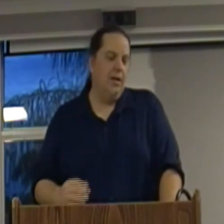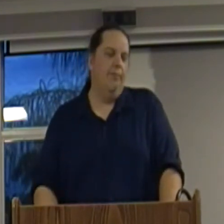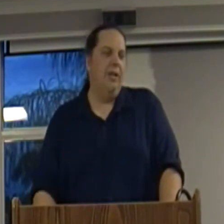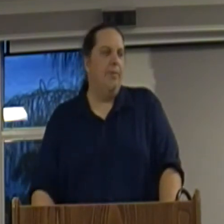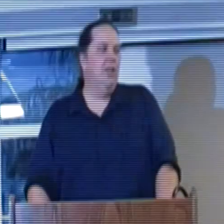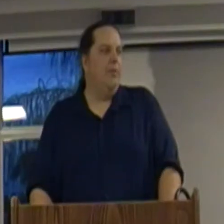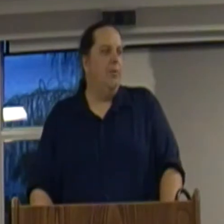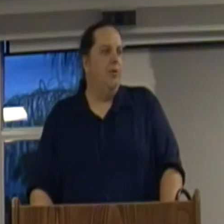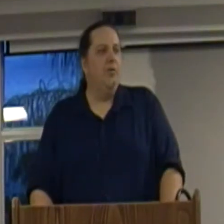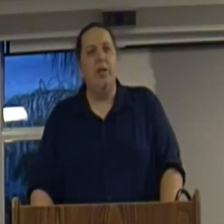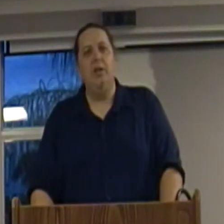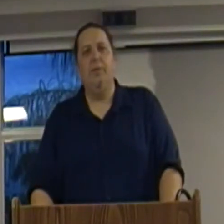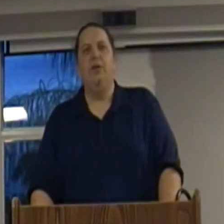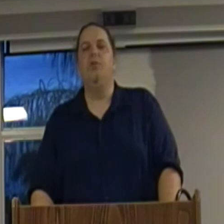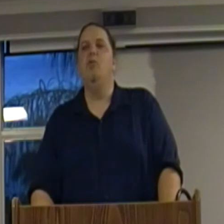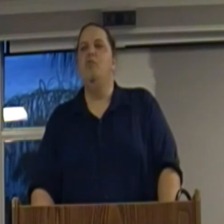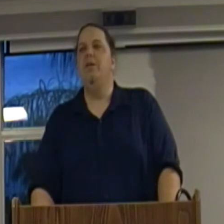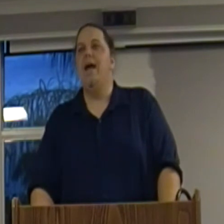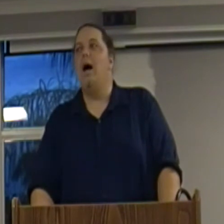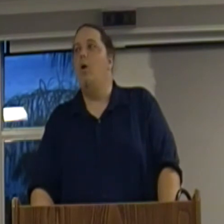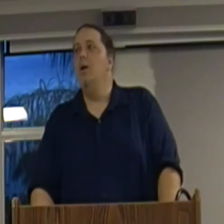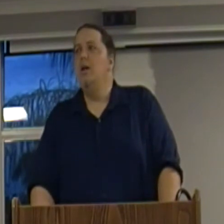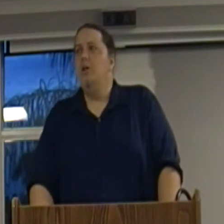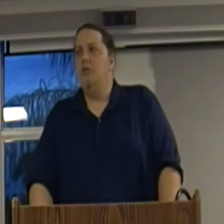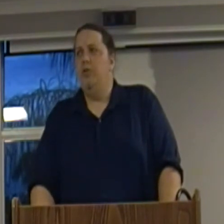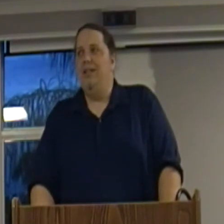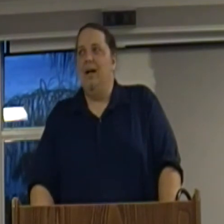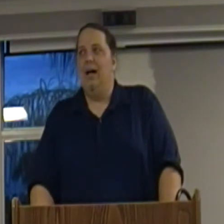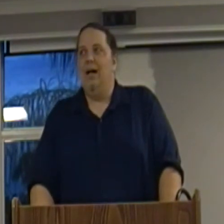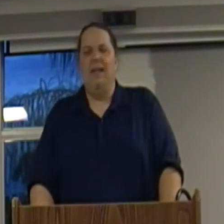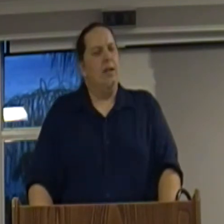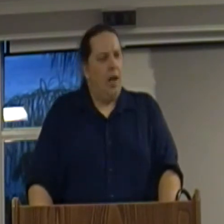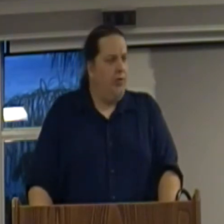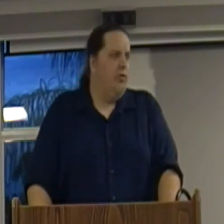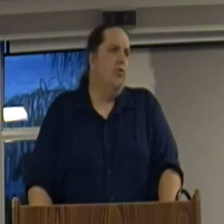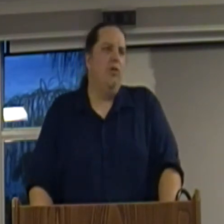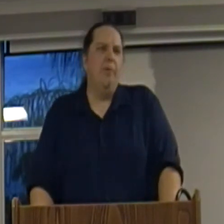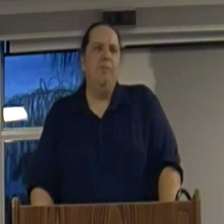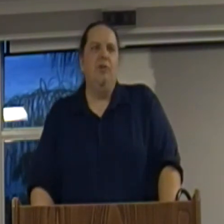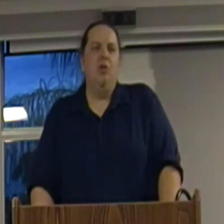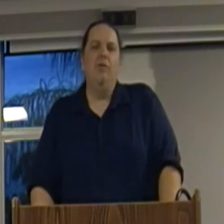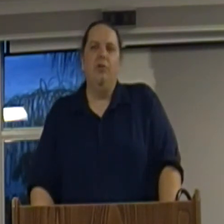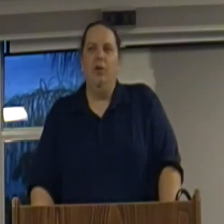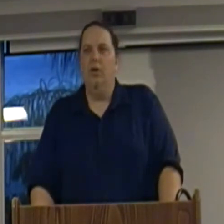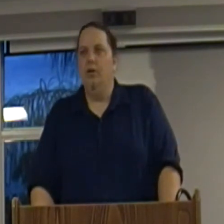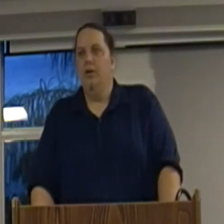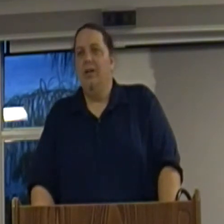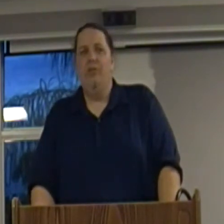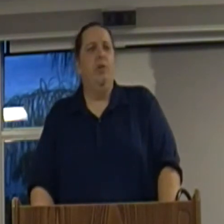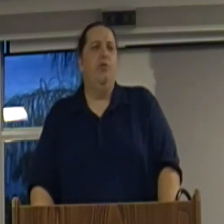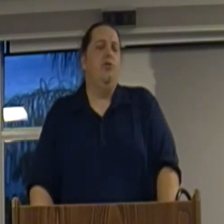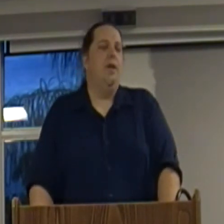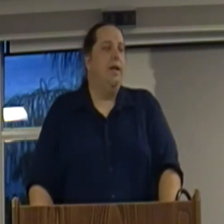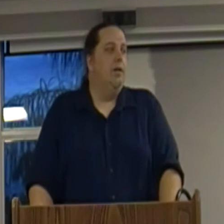I'm going to beat up on anybody in particular, but there's a movement now to, uh, get a constitutional amendment to overturn Citizens United.